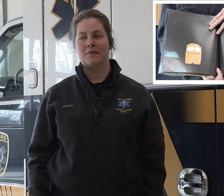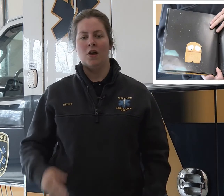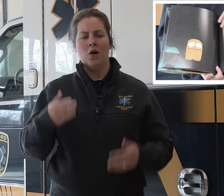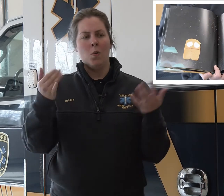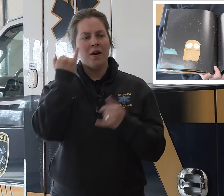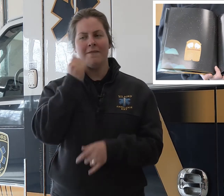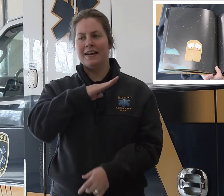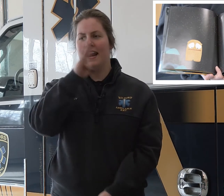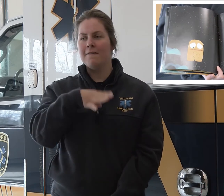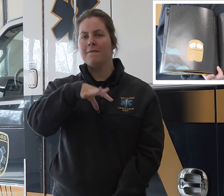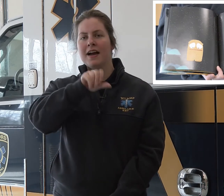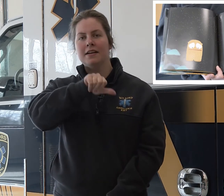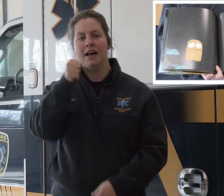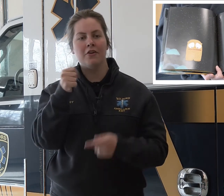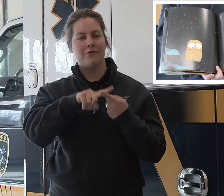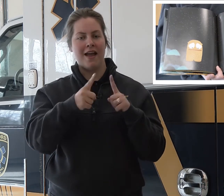What if I never find another friend?